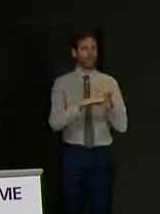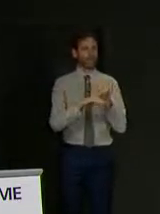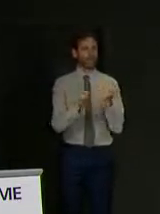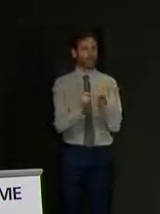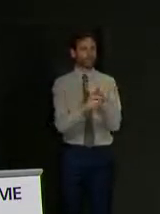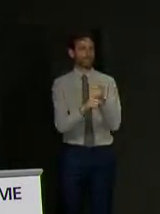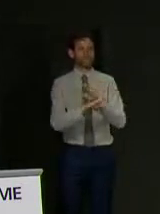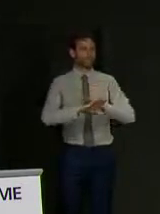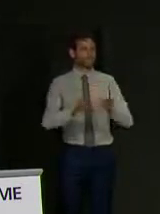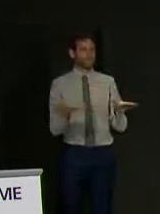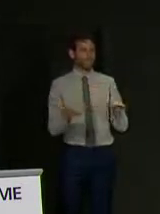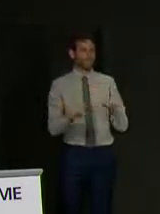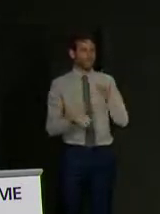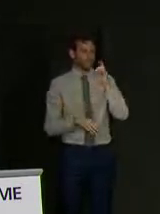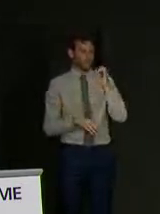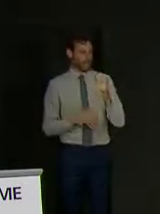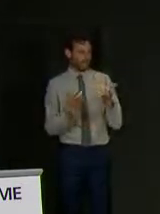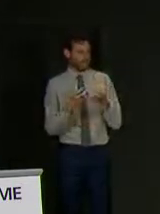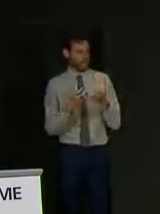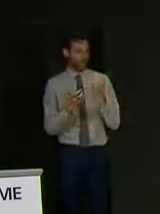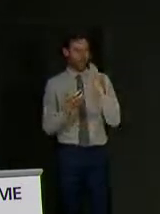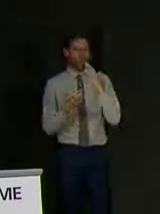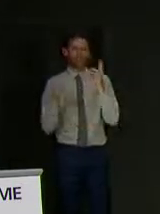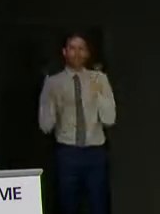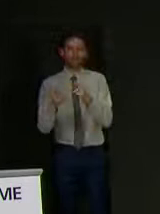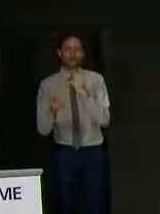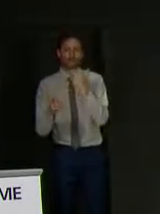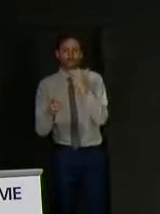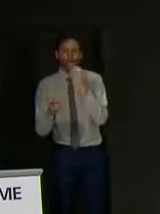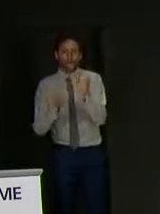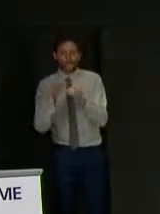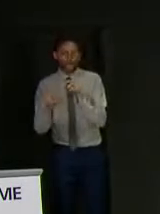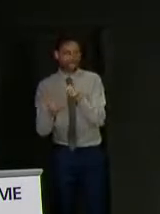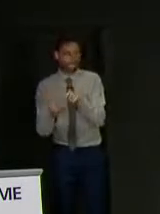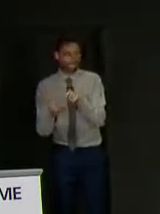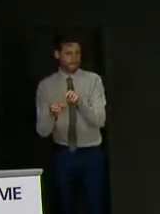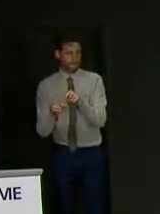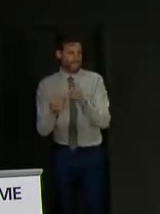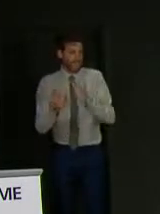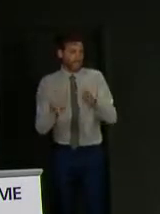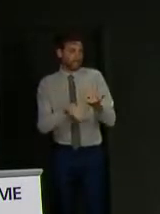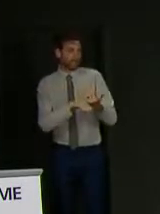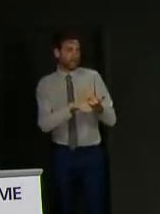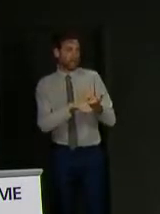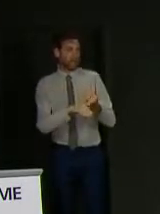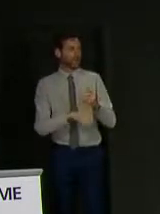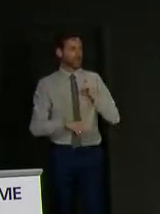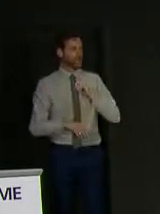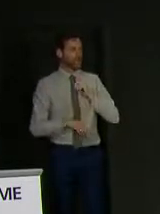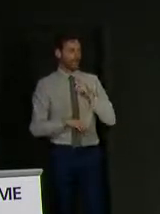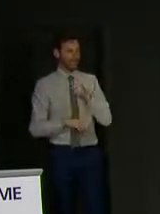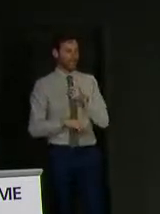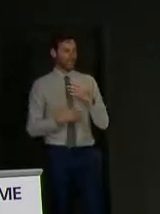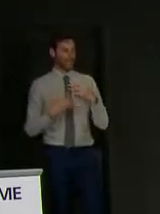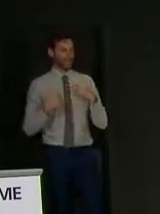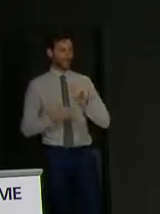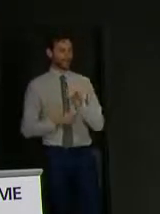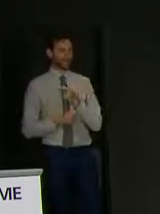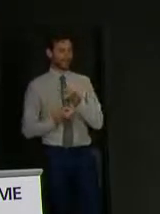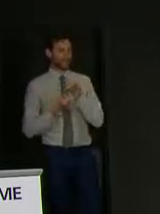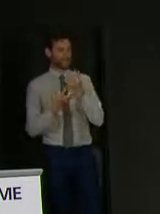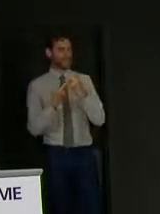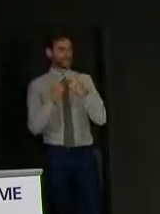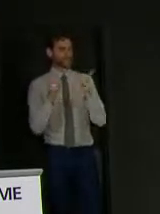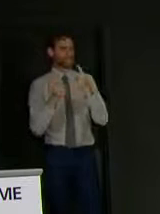So can you tell us why Health Protection Scotland is giving different advice? In a care home where there has been no cases of COVID